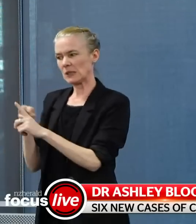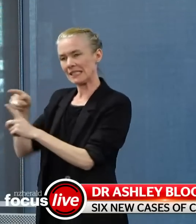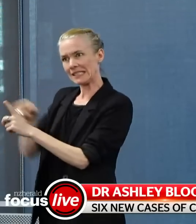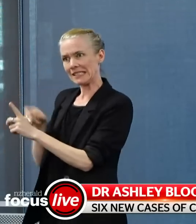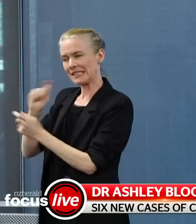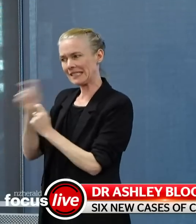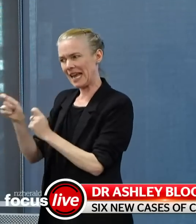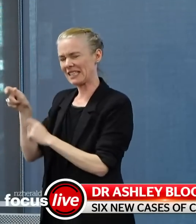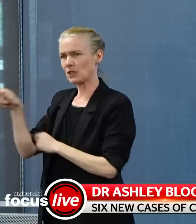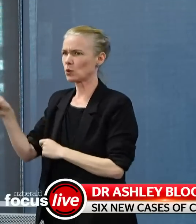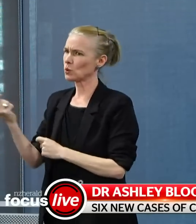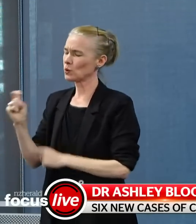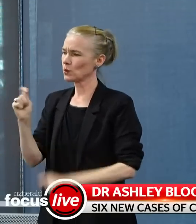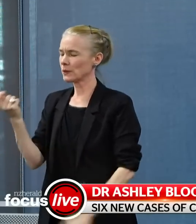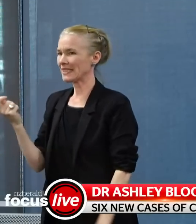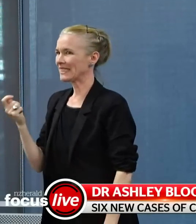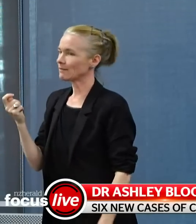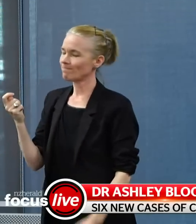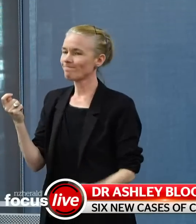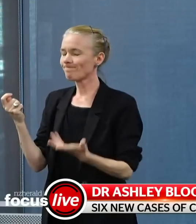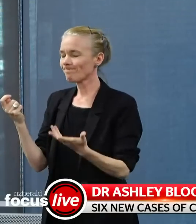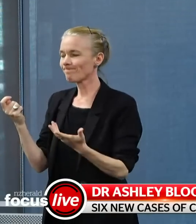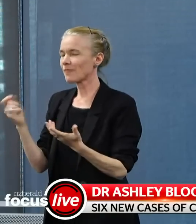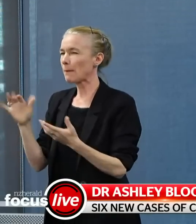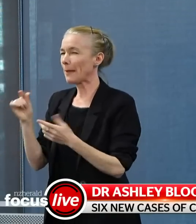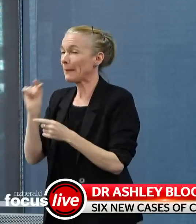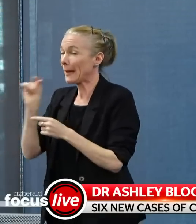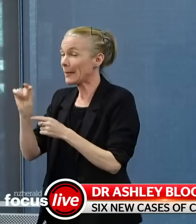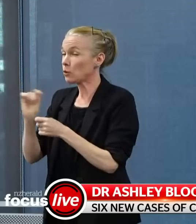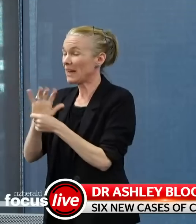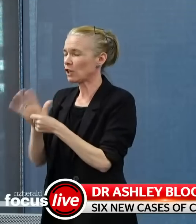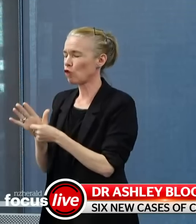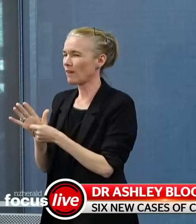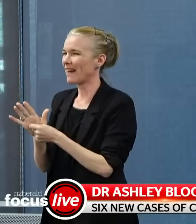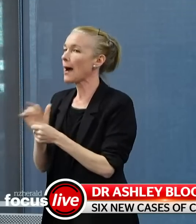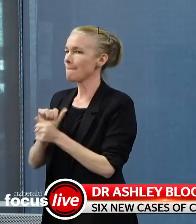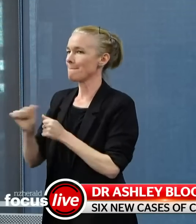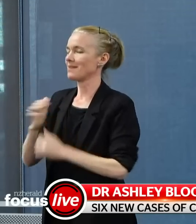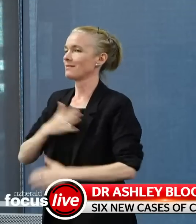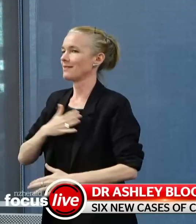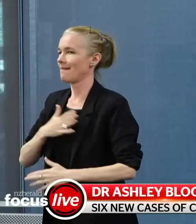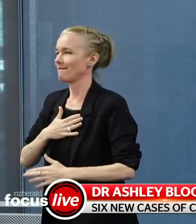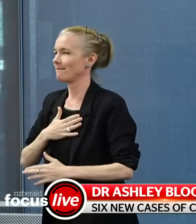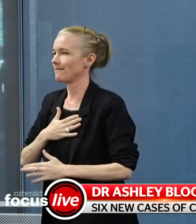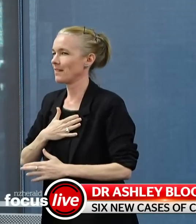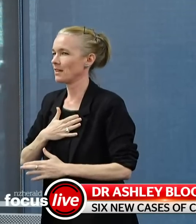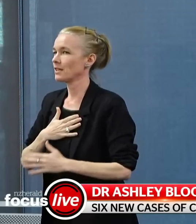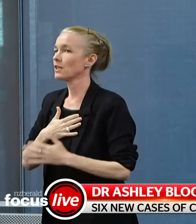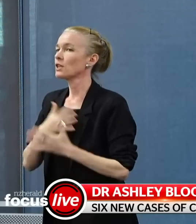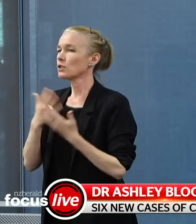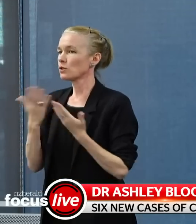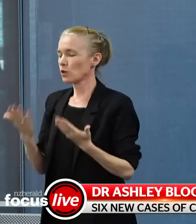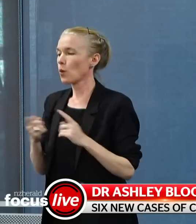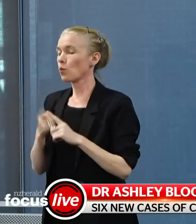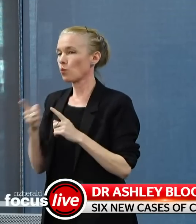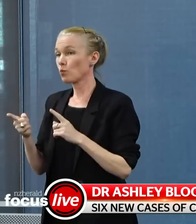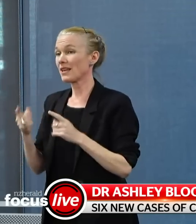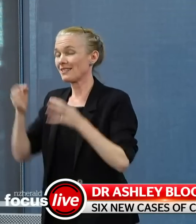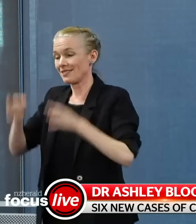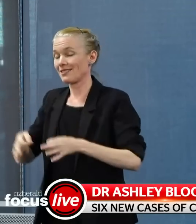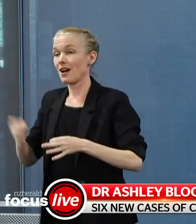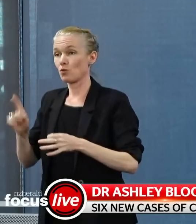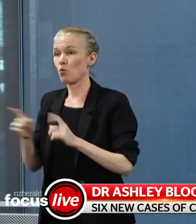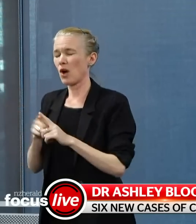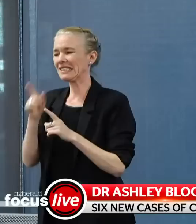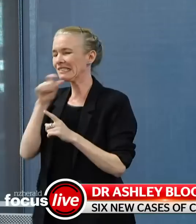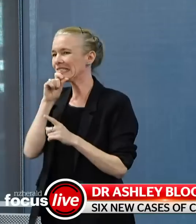it was not an active infection by follow-up tests, which were all negative. It was treated